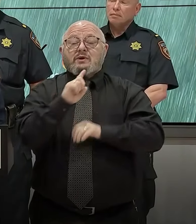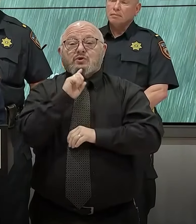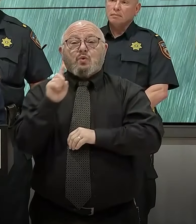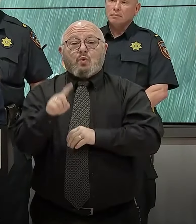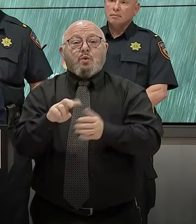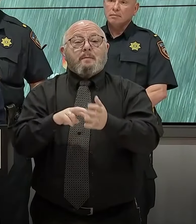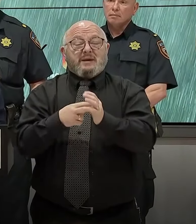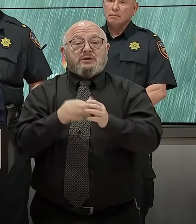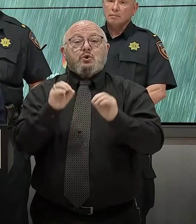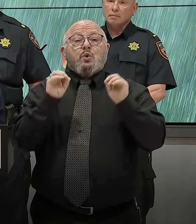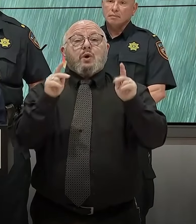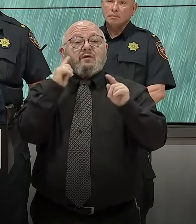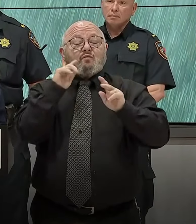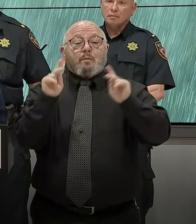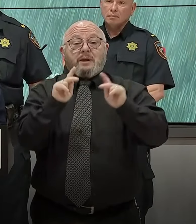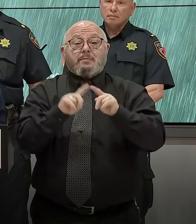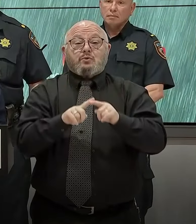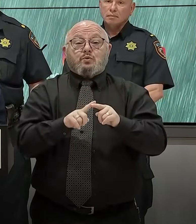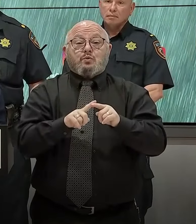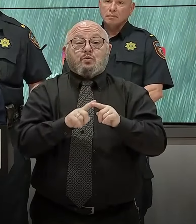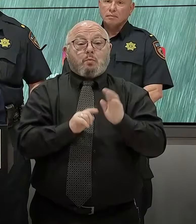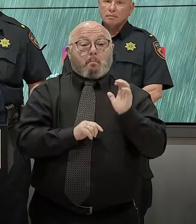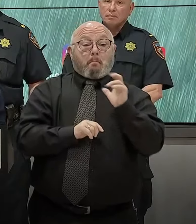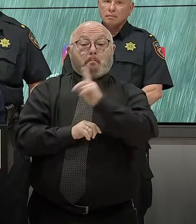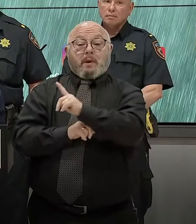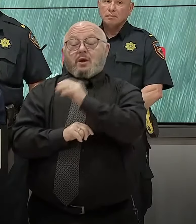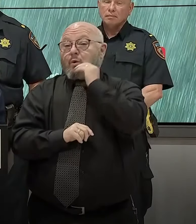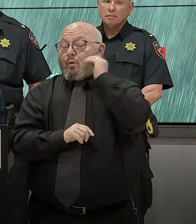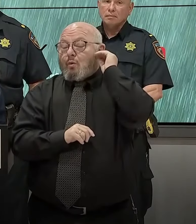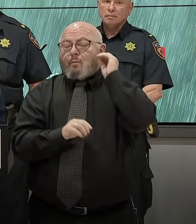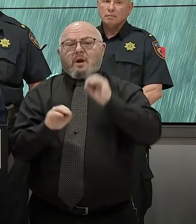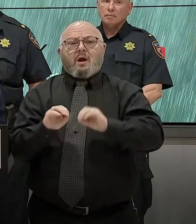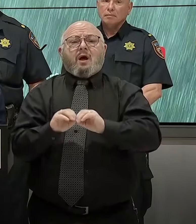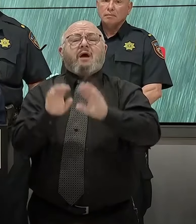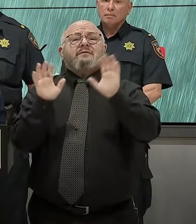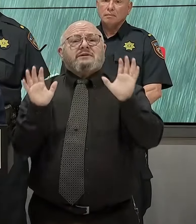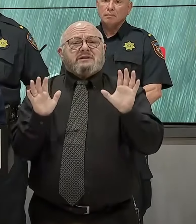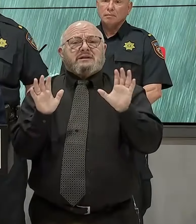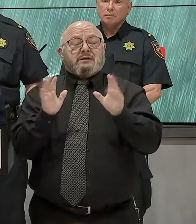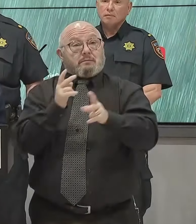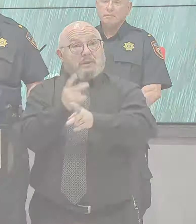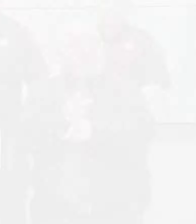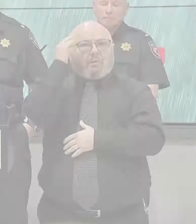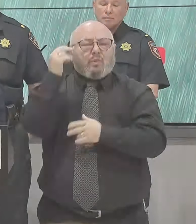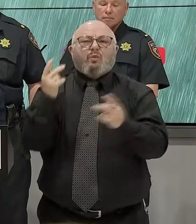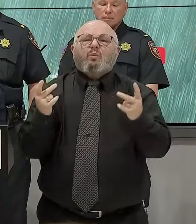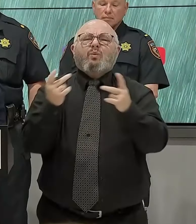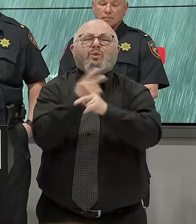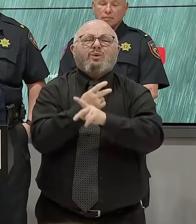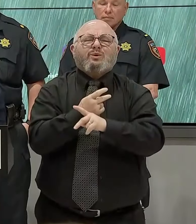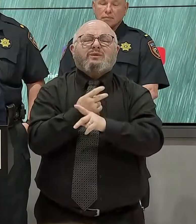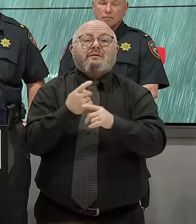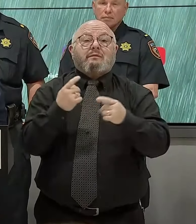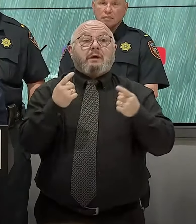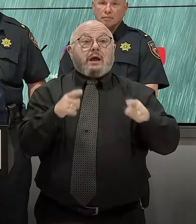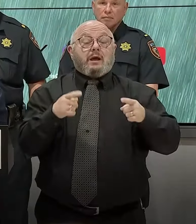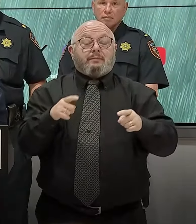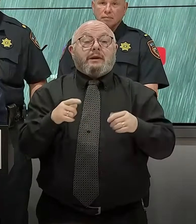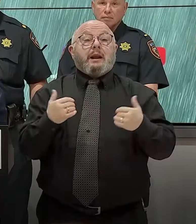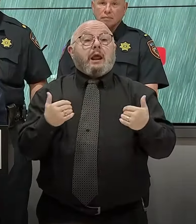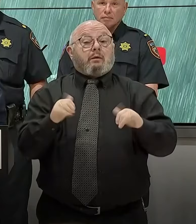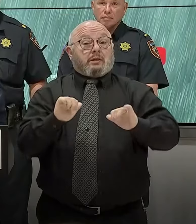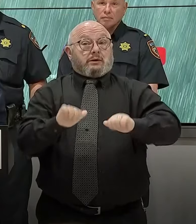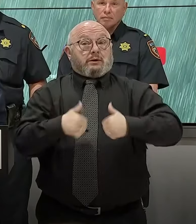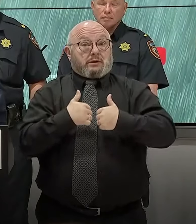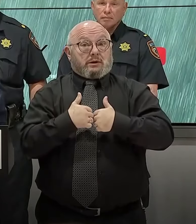it is okay for folks to go back to their homes, obviously being careful. Now, the challenging part,